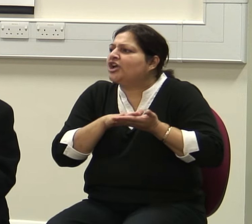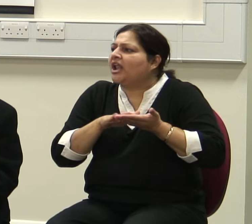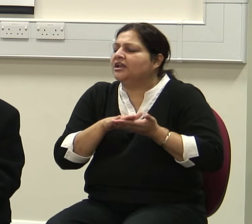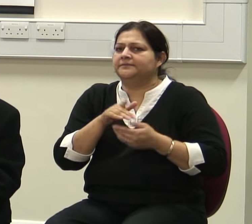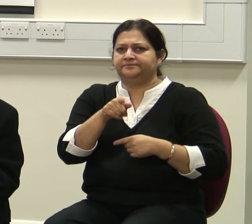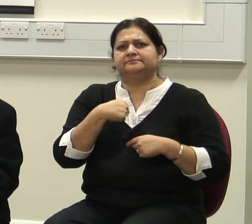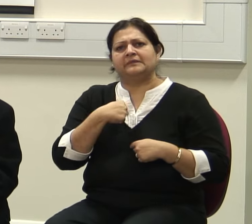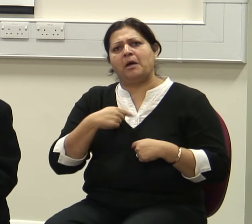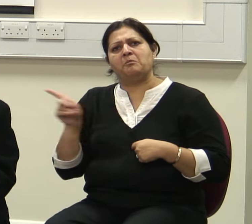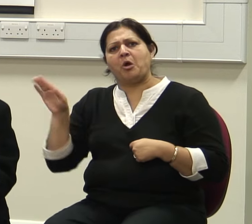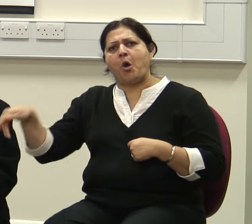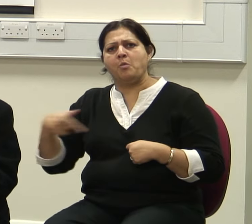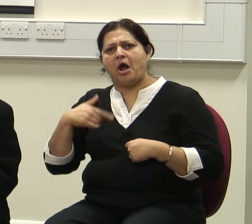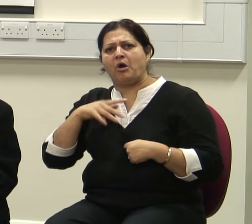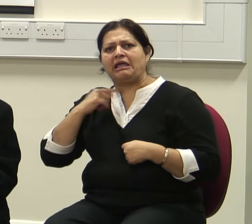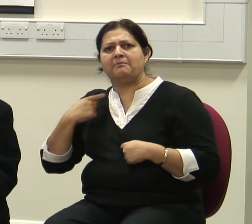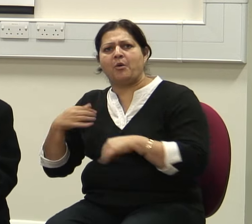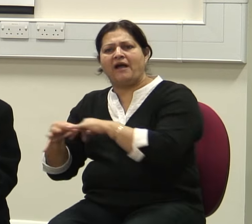wife. I'm going home and kill myself.